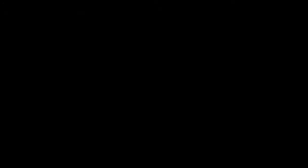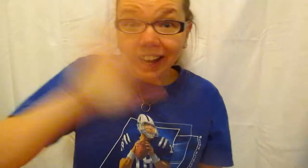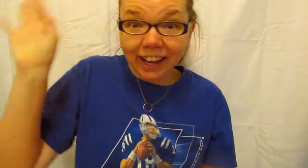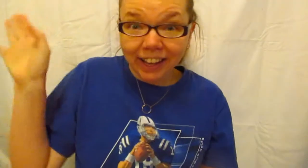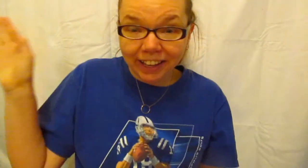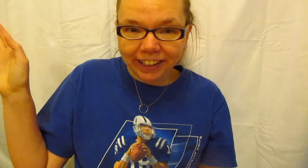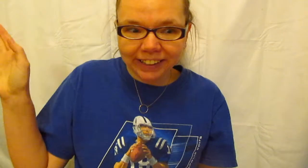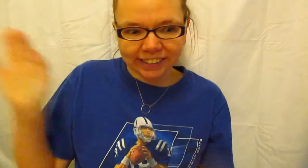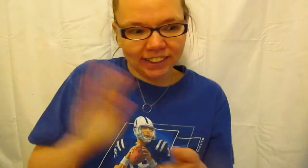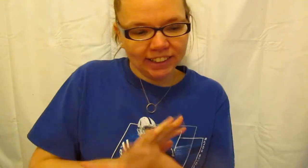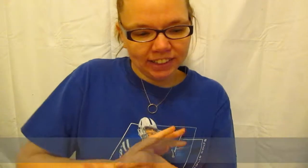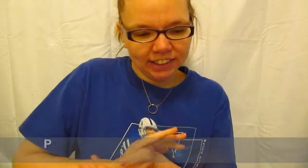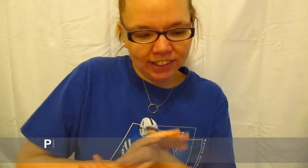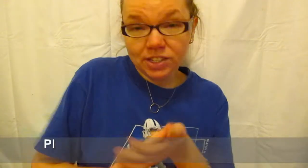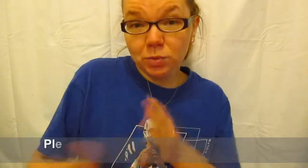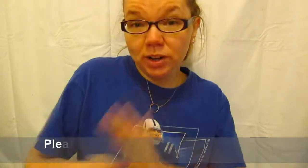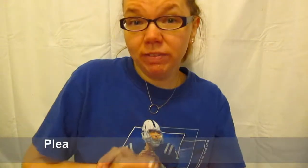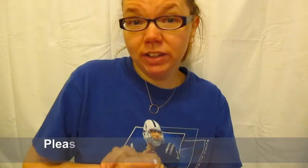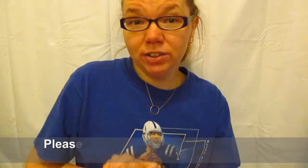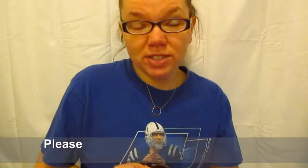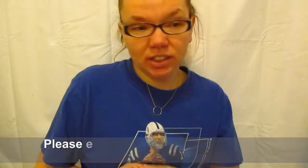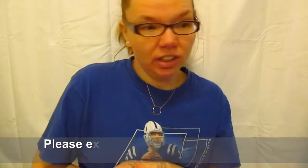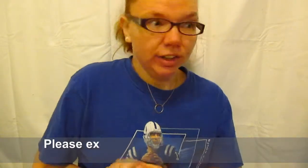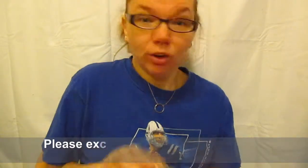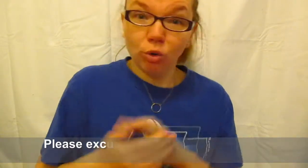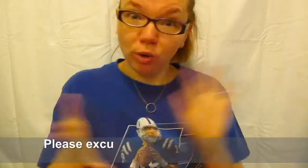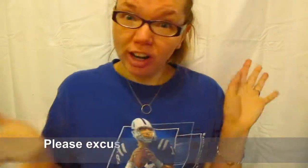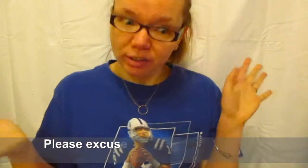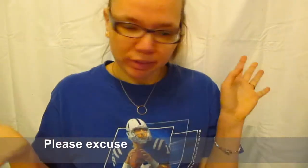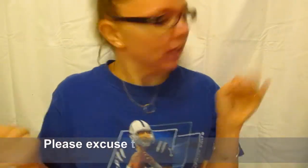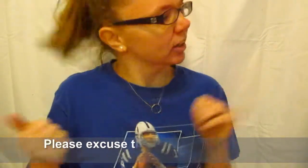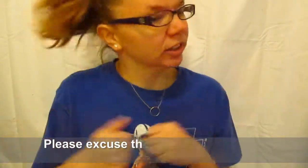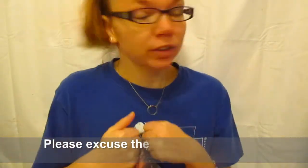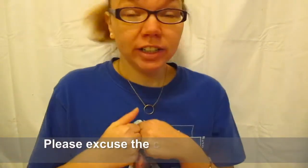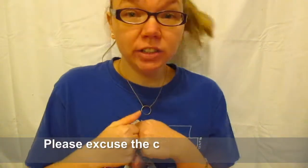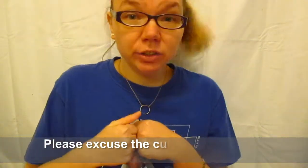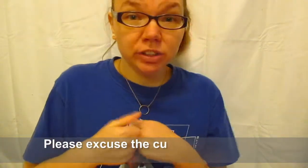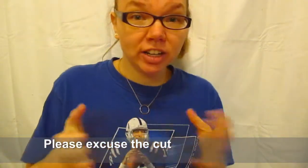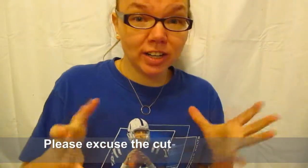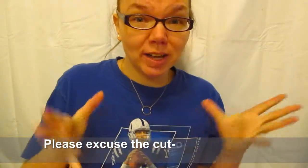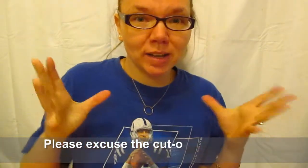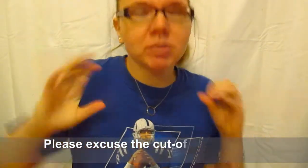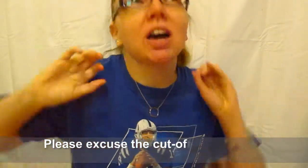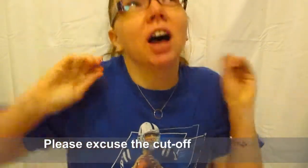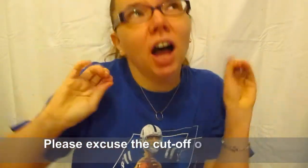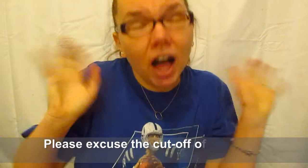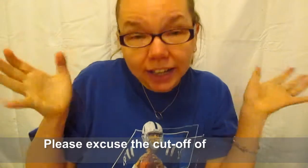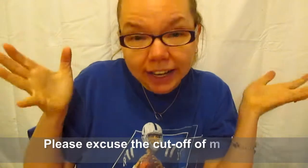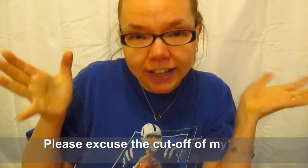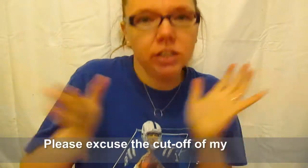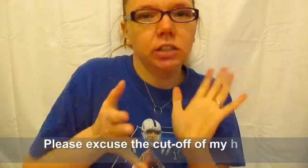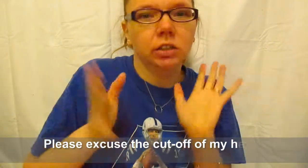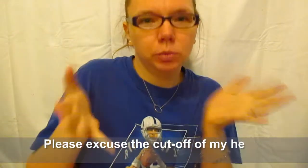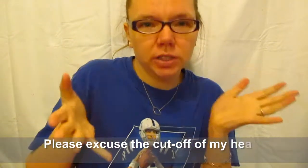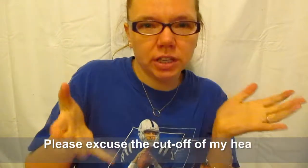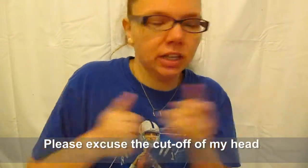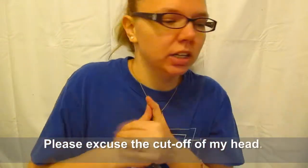Hi! This is one of those random vlogs. going to try attempt again or once again